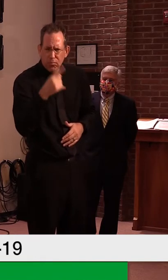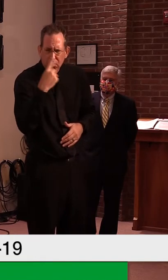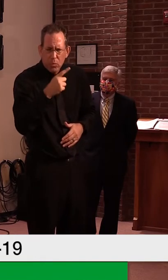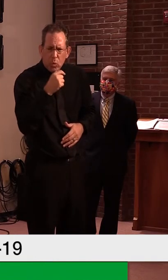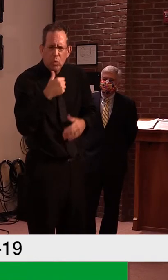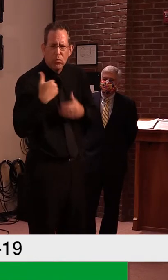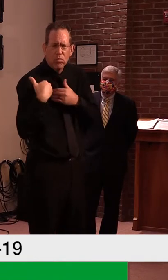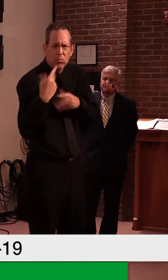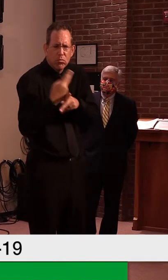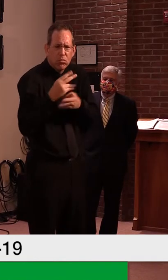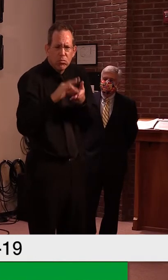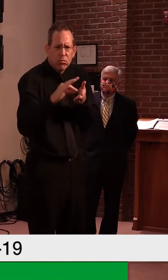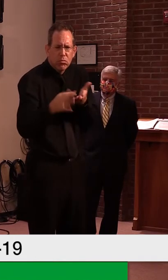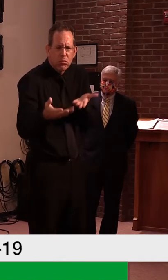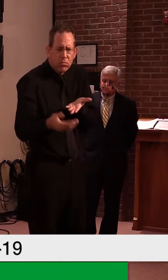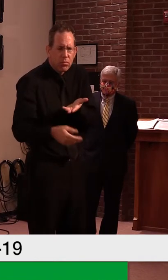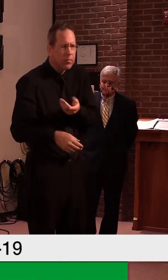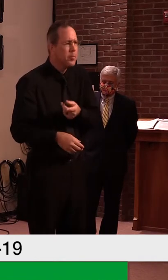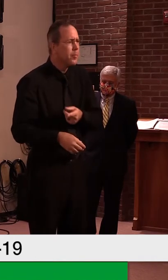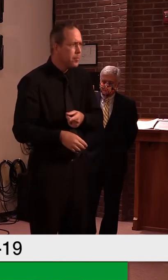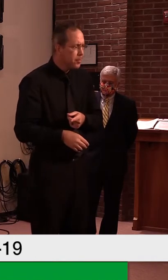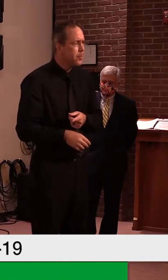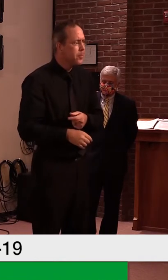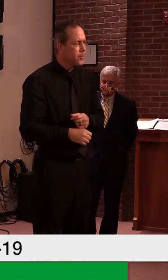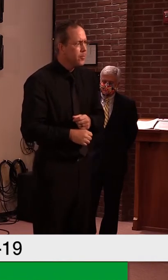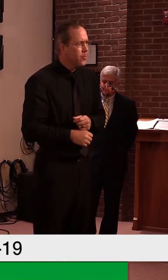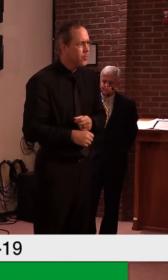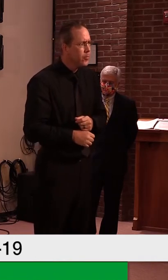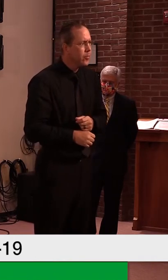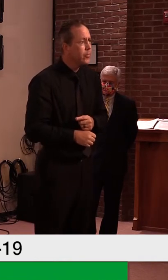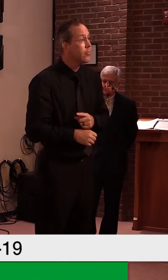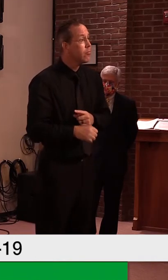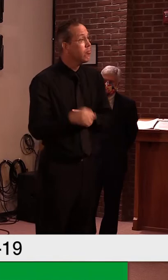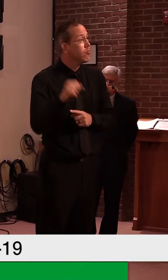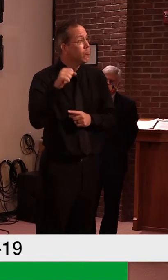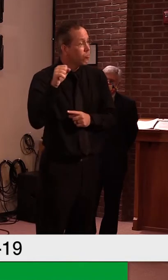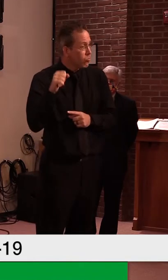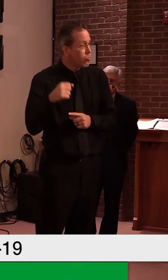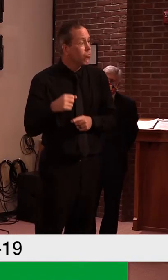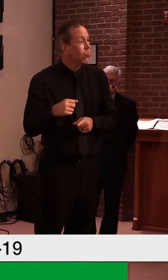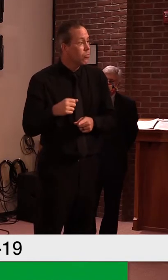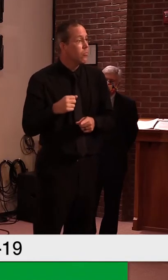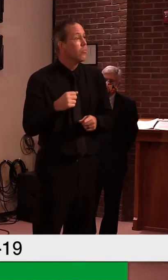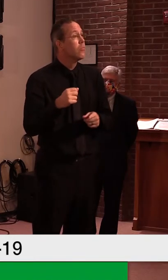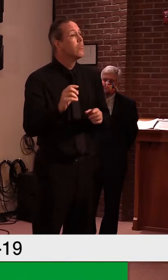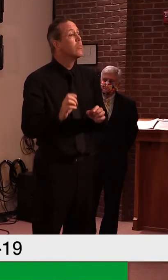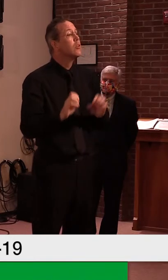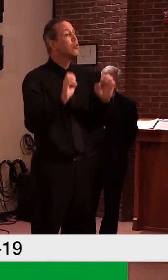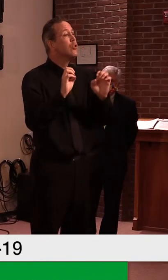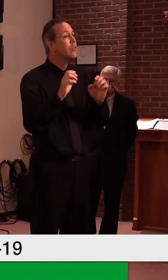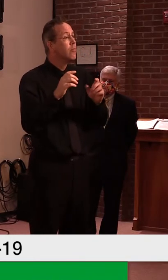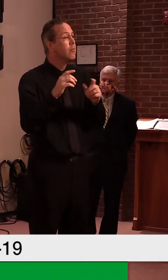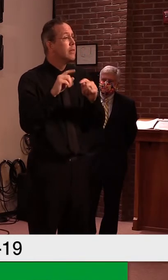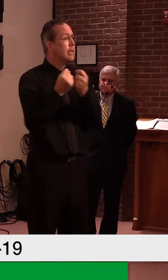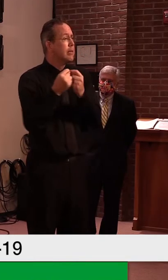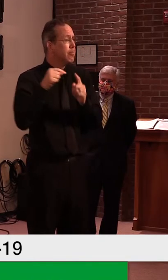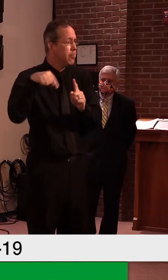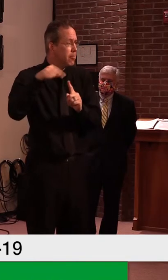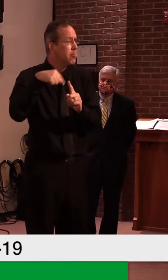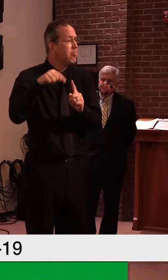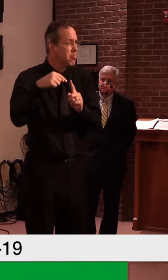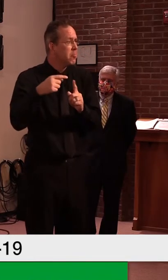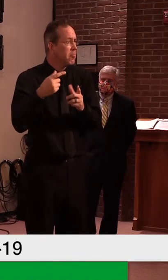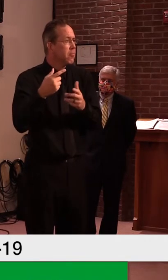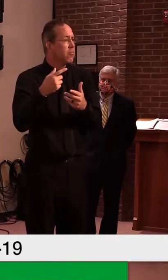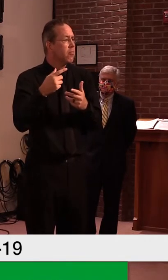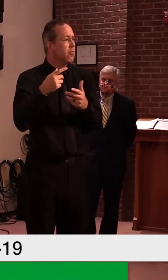Uh, yes, governor, uh, the communication went out via the emergency operations centers, municipalities, and first responders, uh, late last week